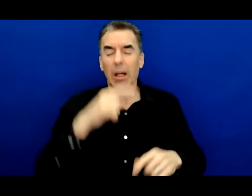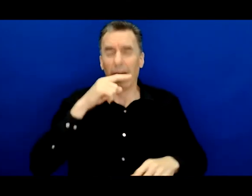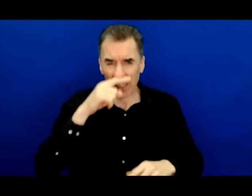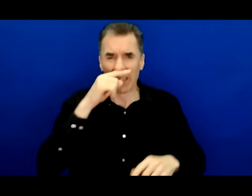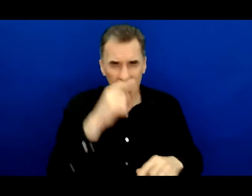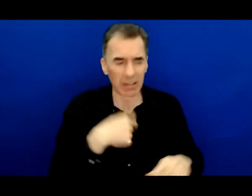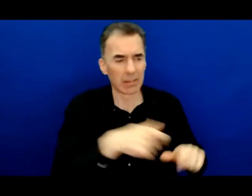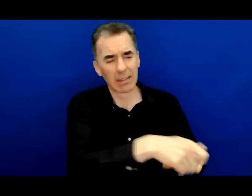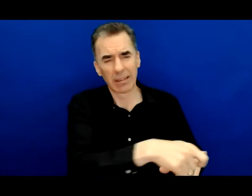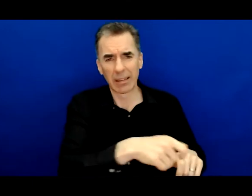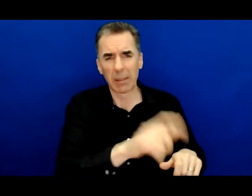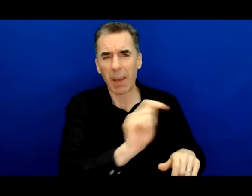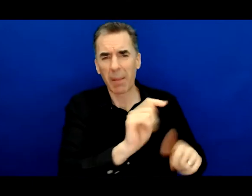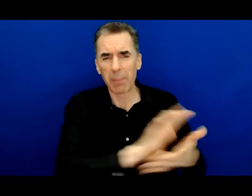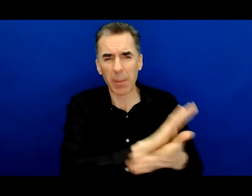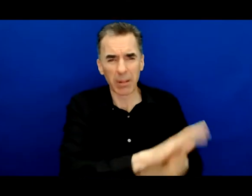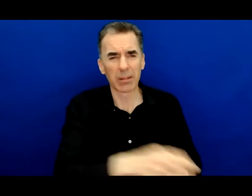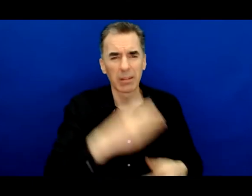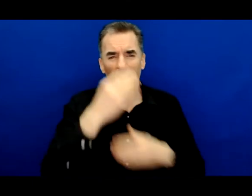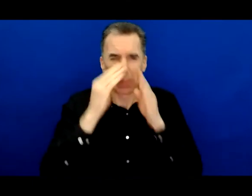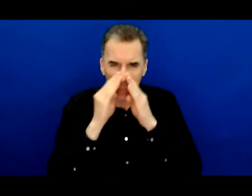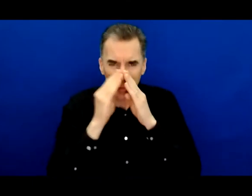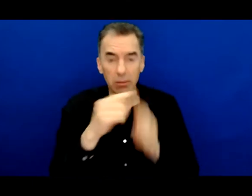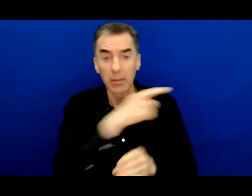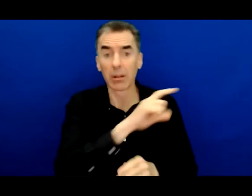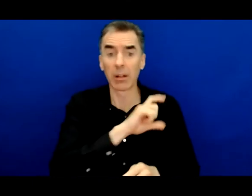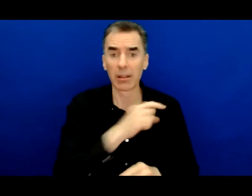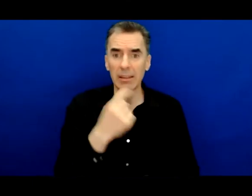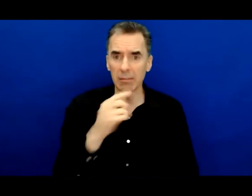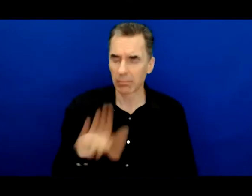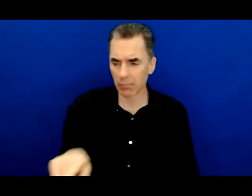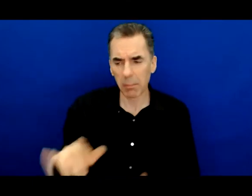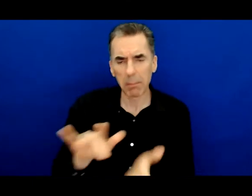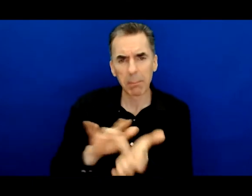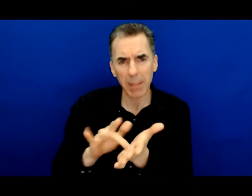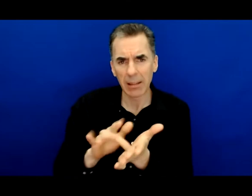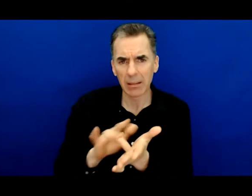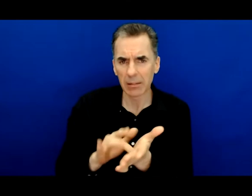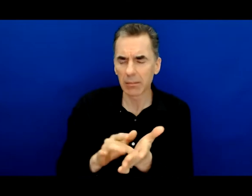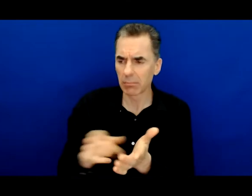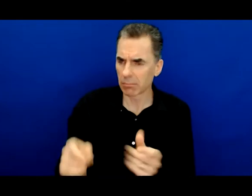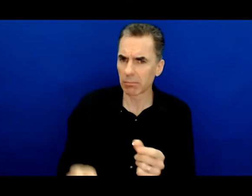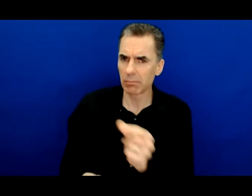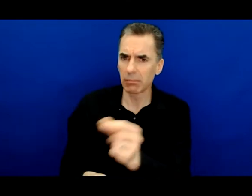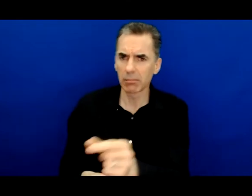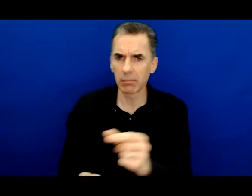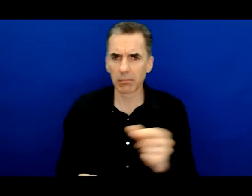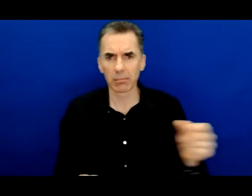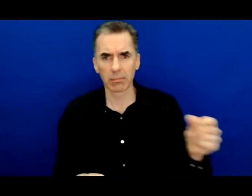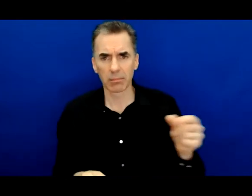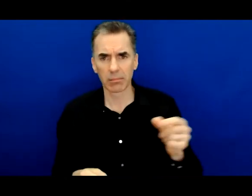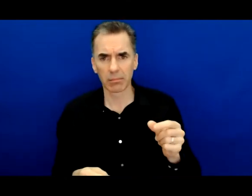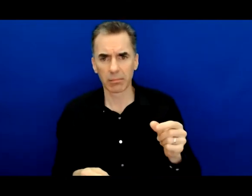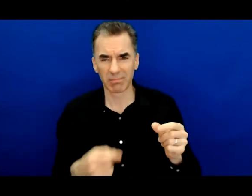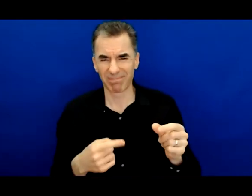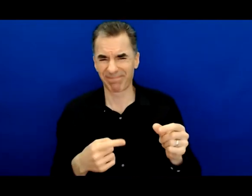To help me, Arthur said, you should really take some of my medication and handed me his Thorazine. Yeah, nah.